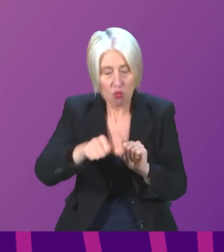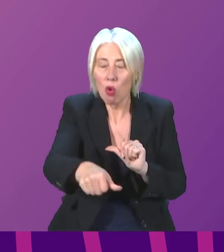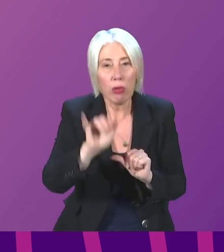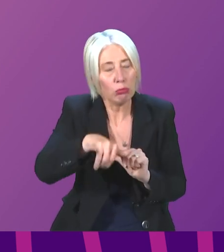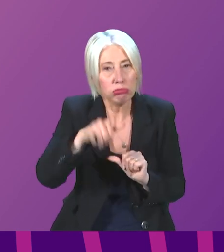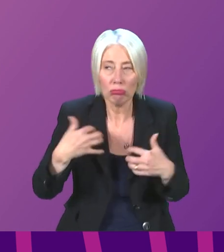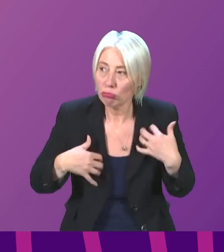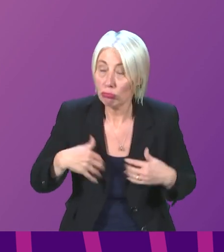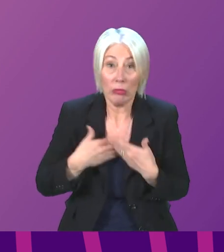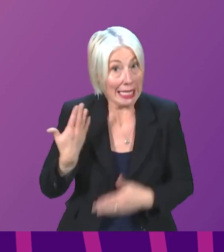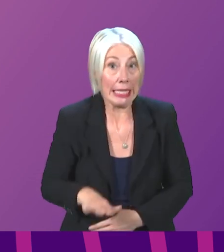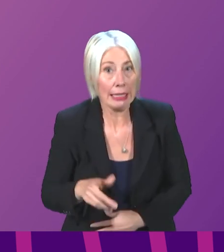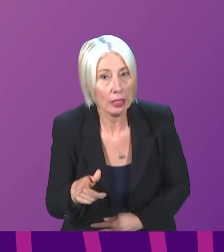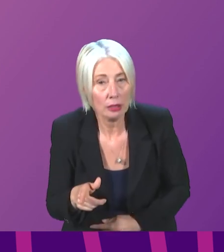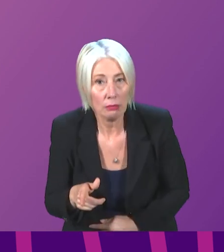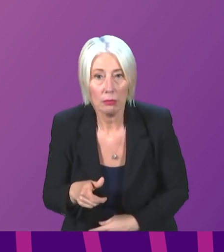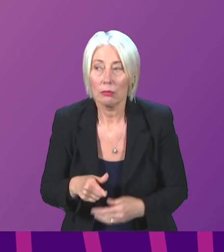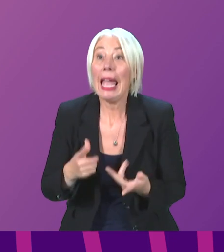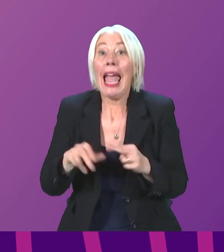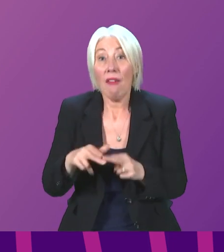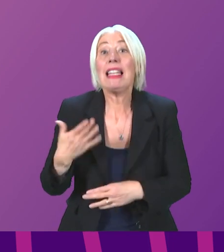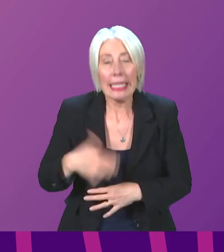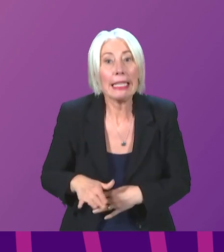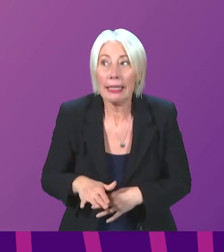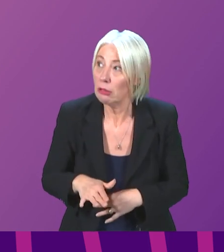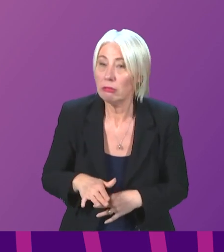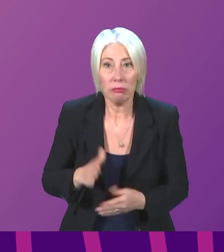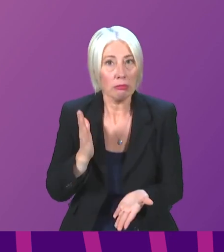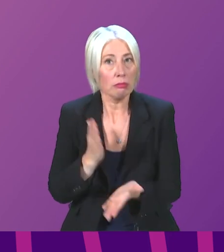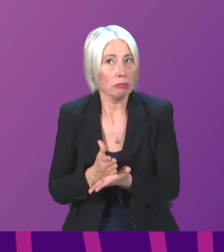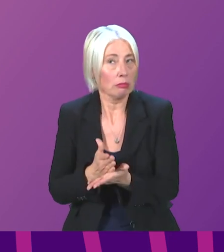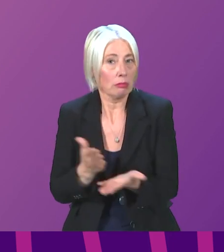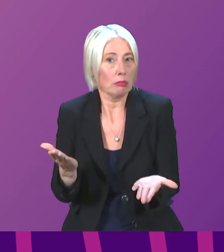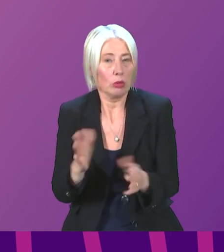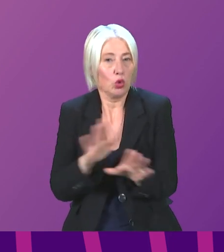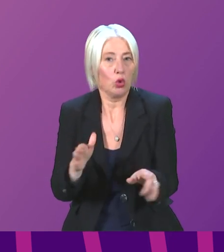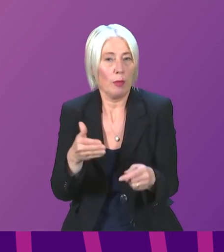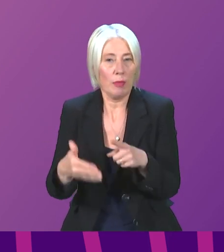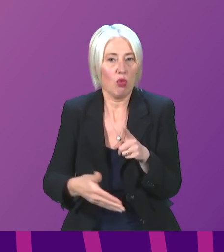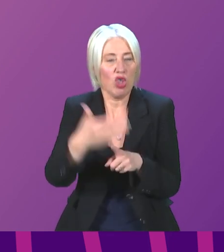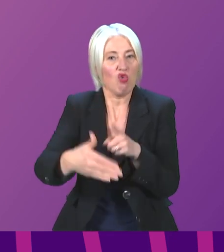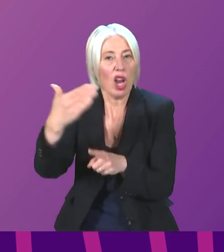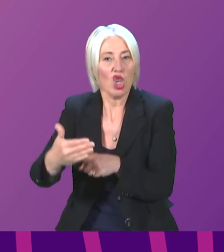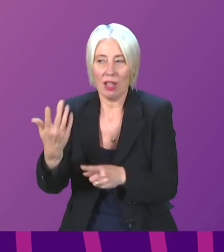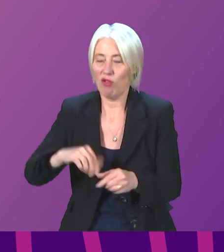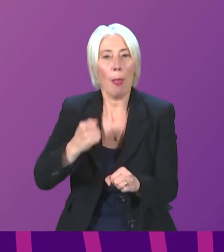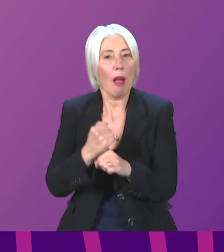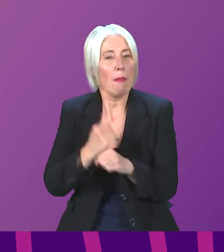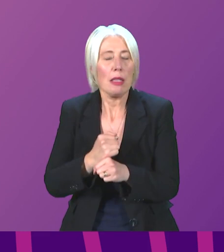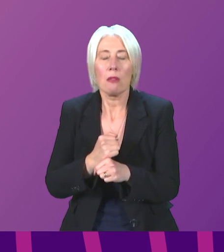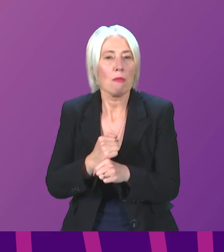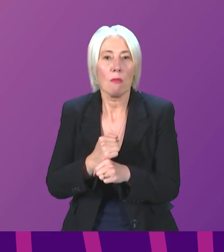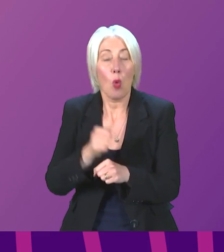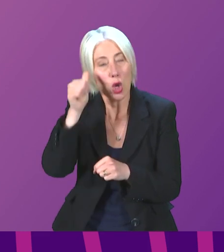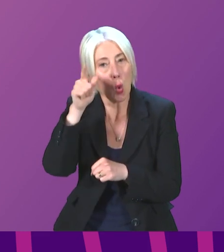and they are needed, if that is the case, if they are needed, then there should be no restriction on behalf of government. For example, we know